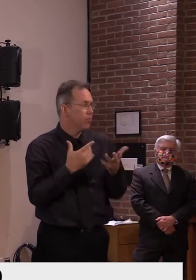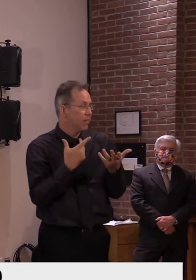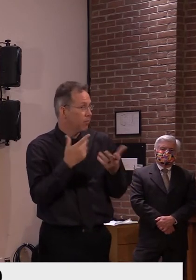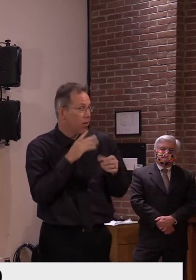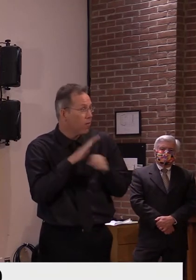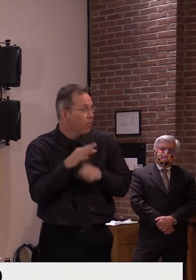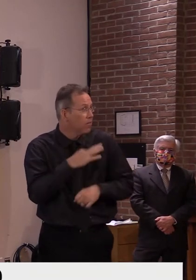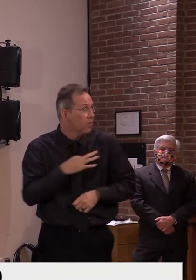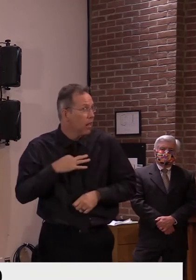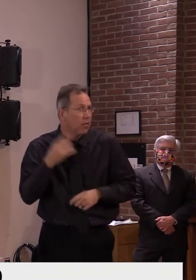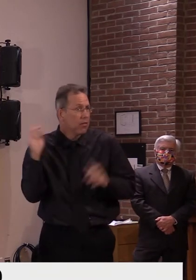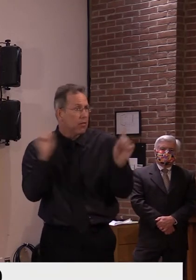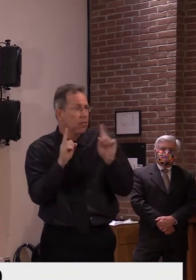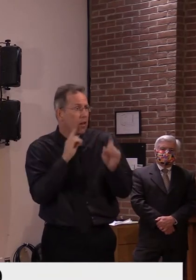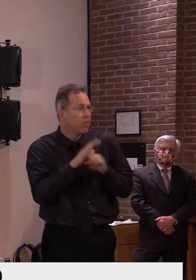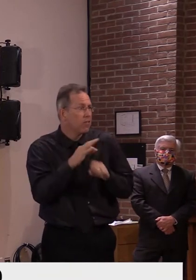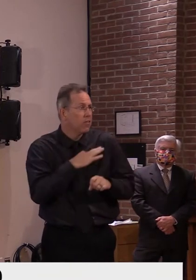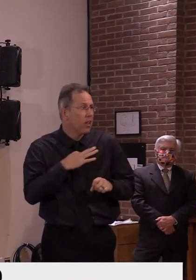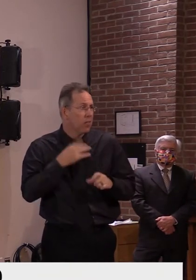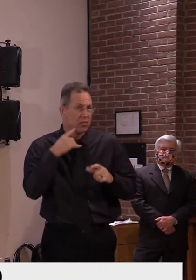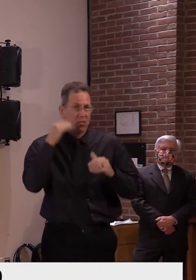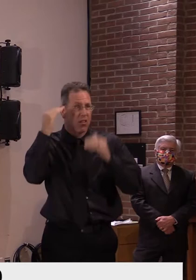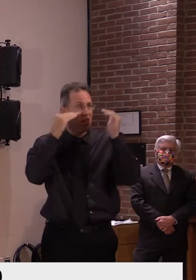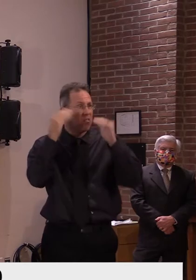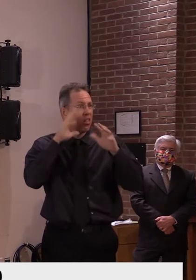adults who can no longer be in the school setting.